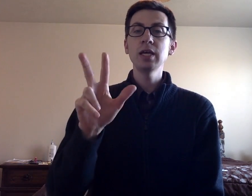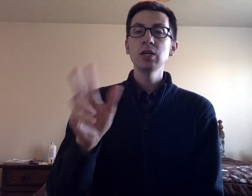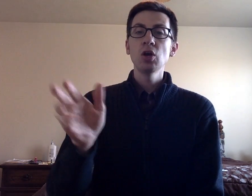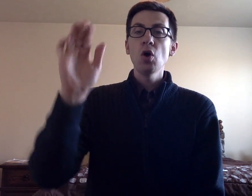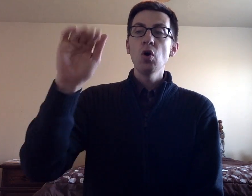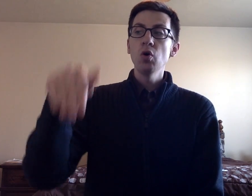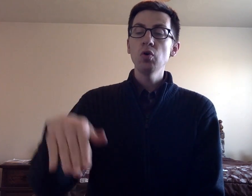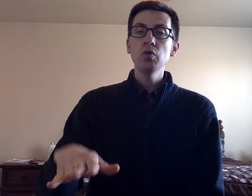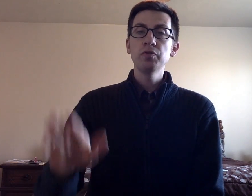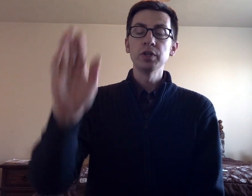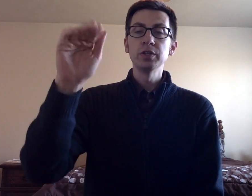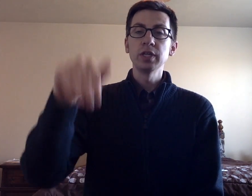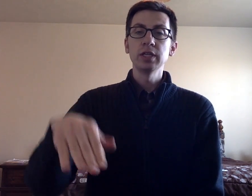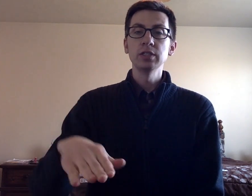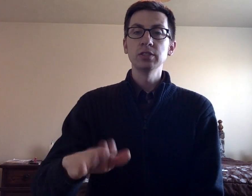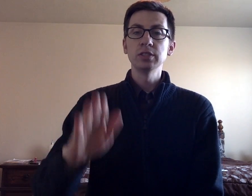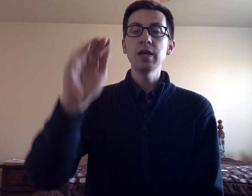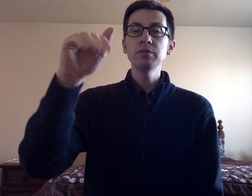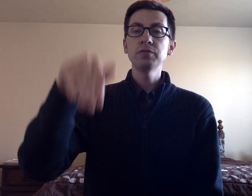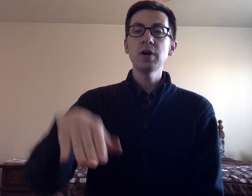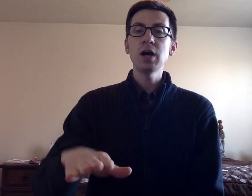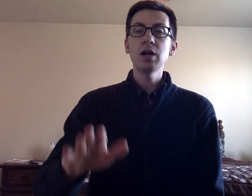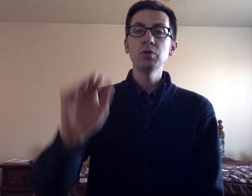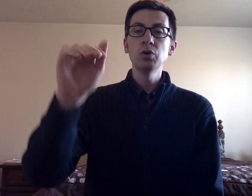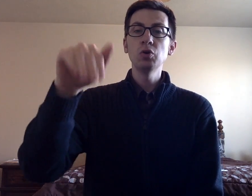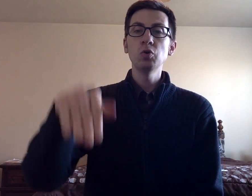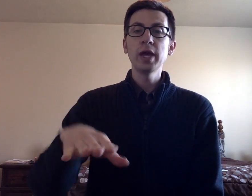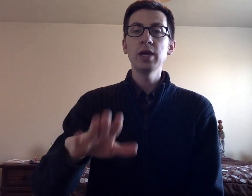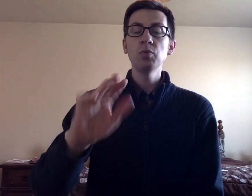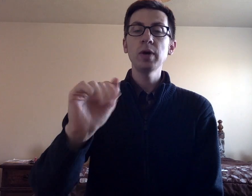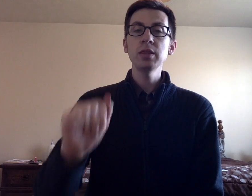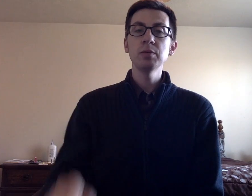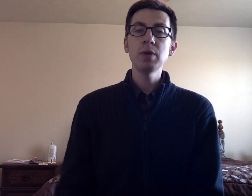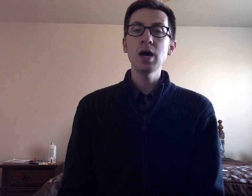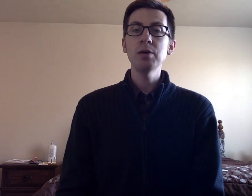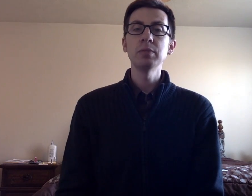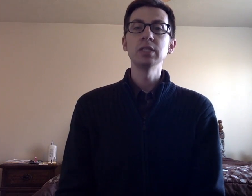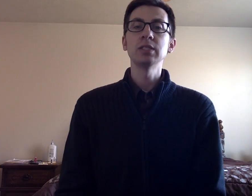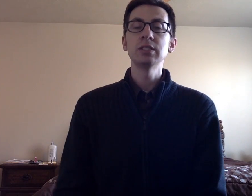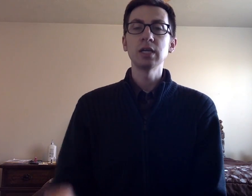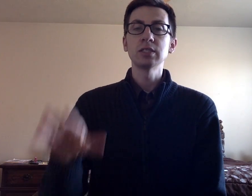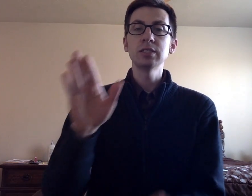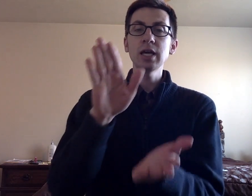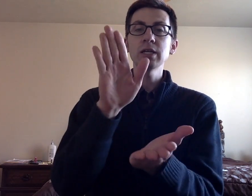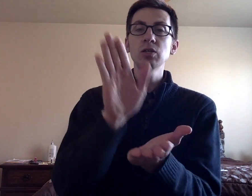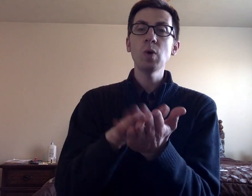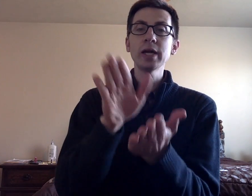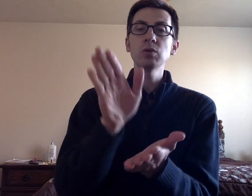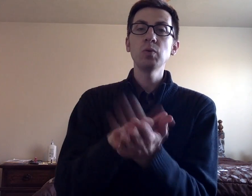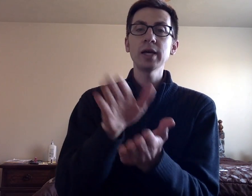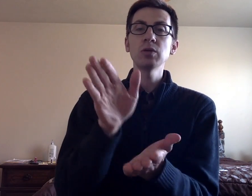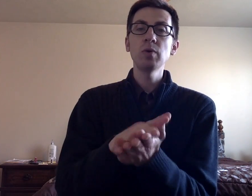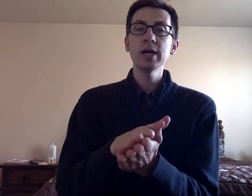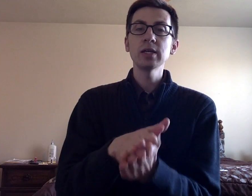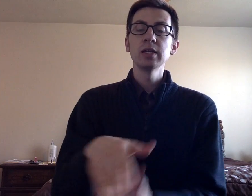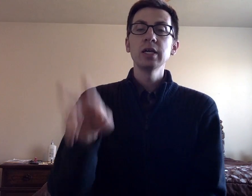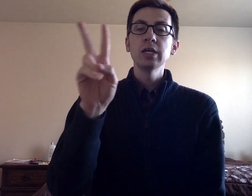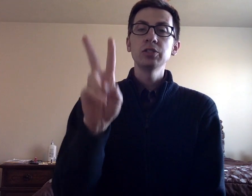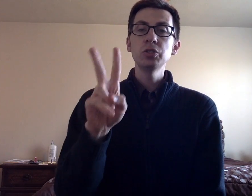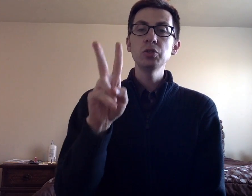over the hills and far away when the mama duck said quack quack quack. Two